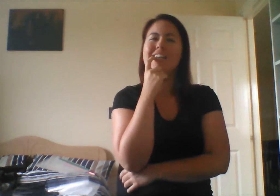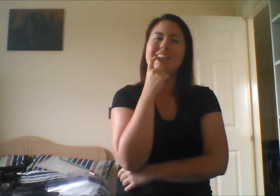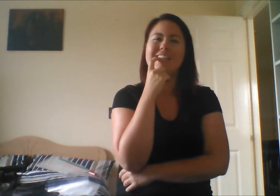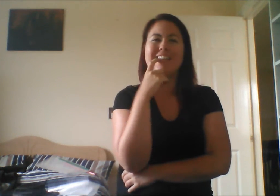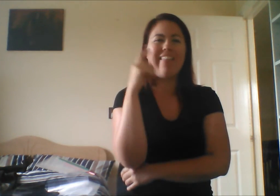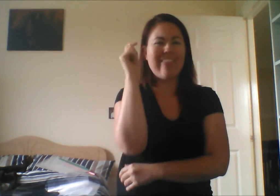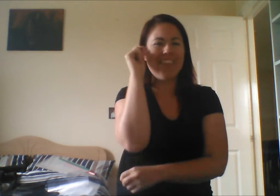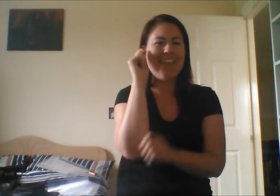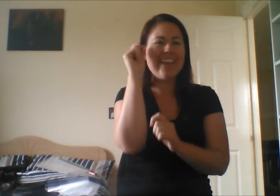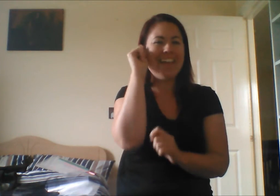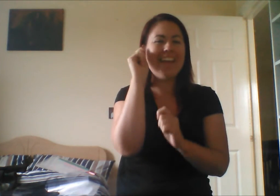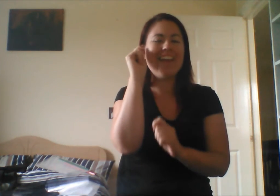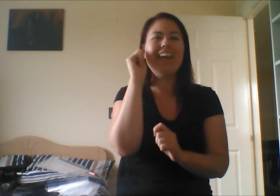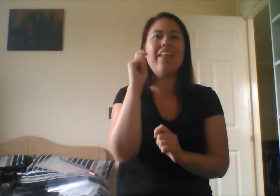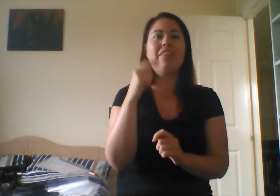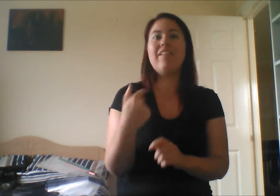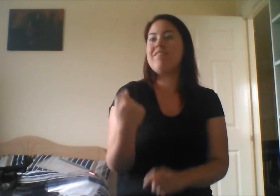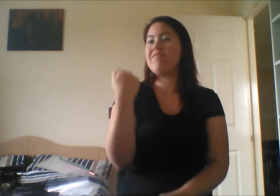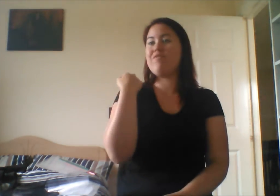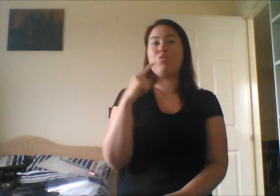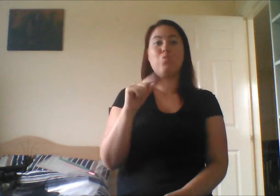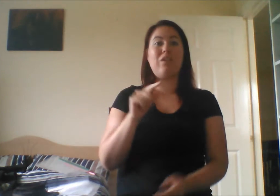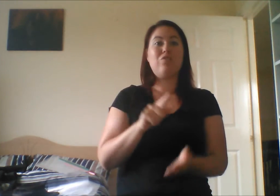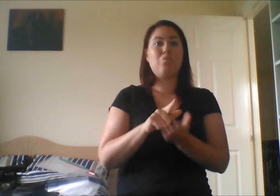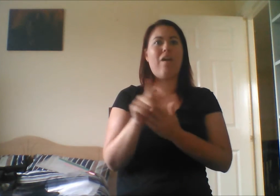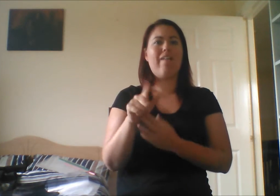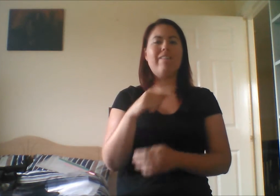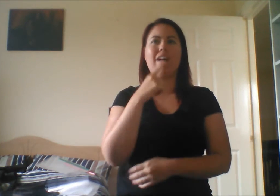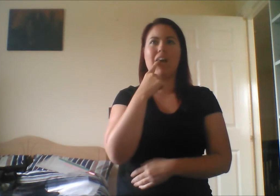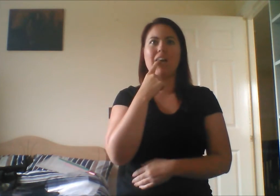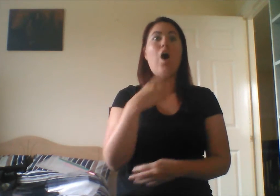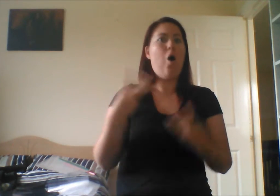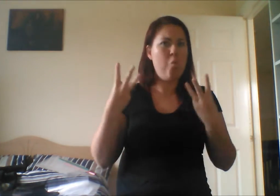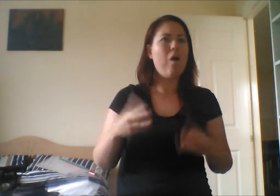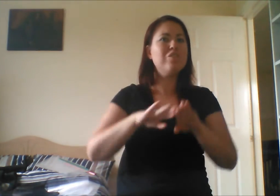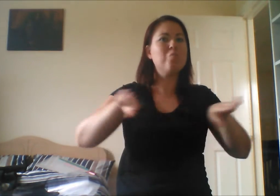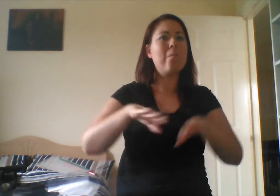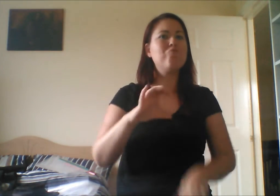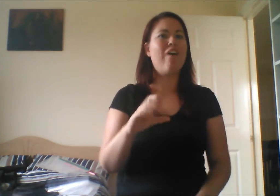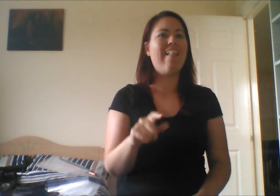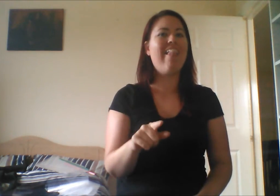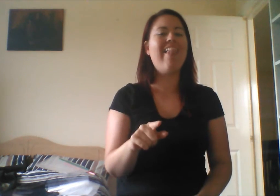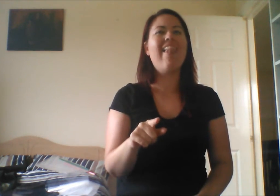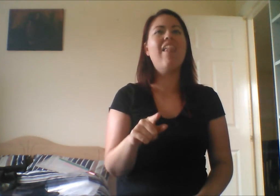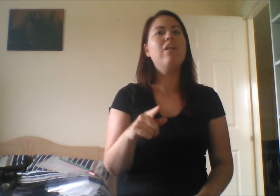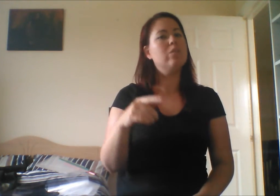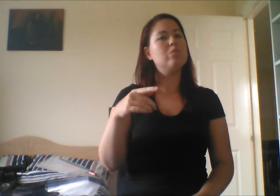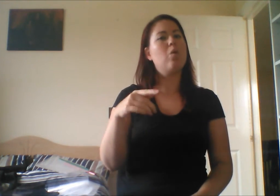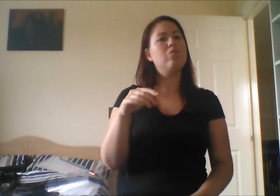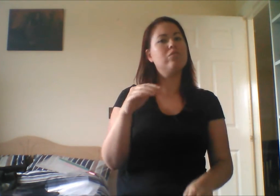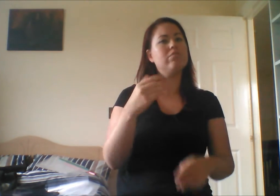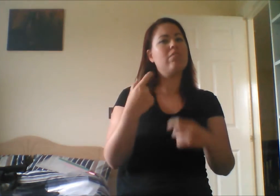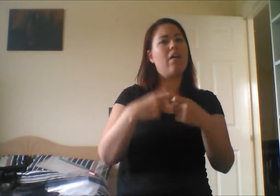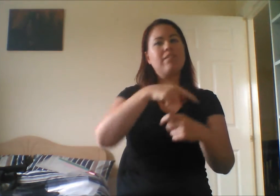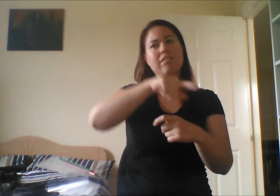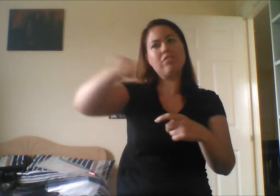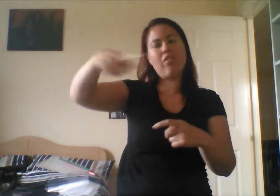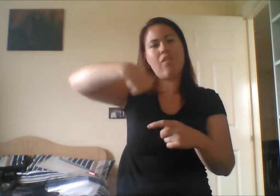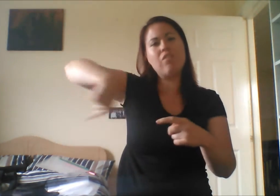to go ahead and do it. But she found a couple of women, including myself and Deirdre, that were, that were well interested in